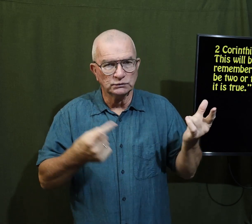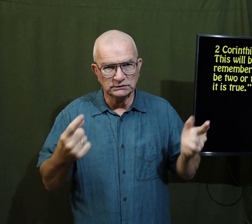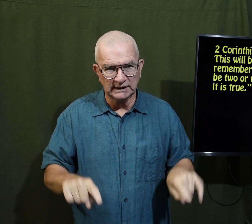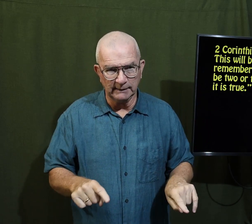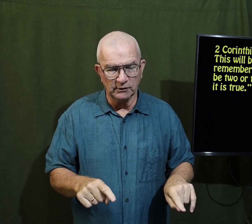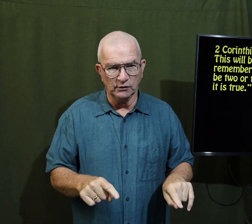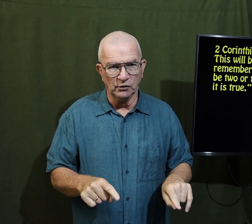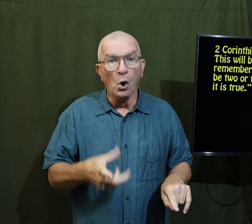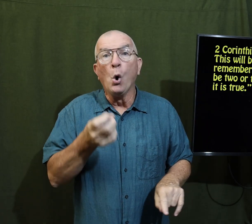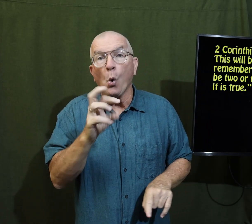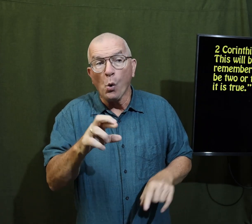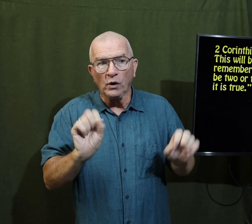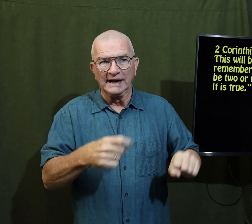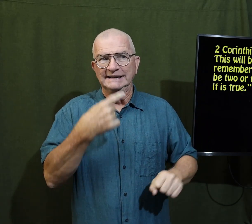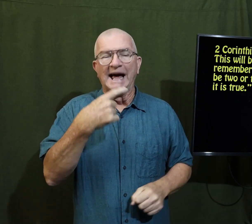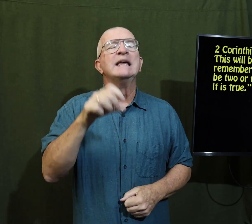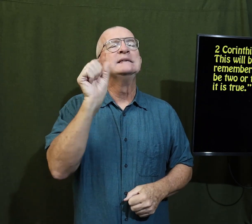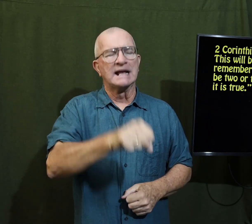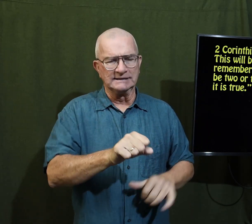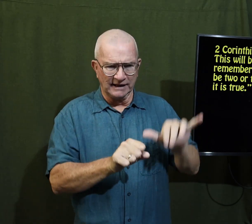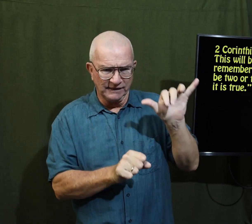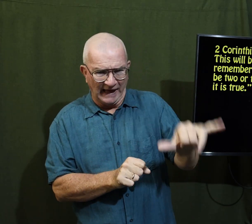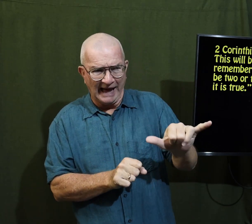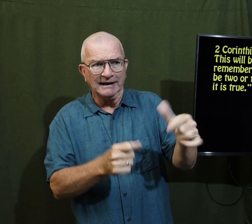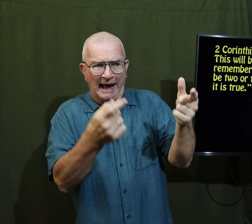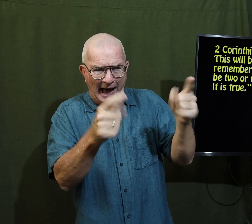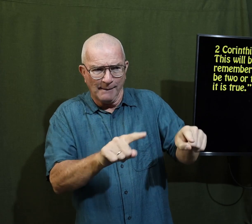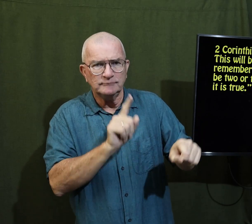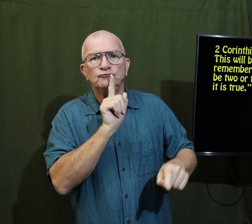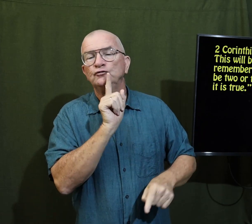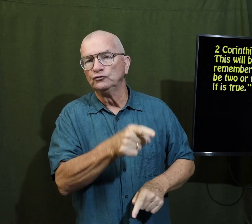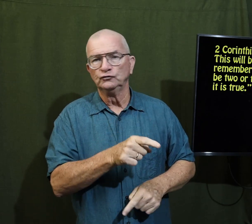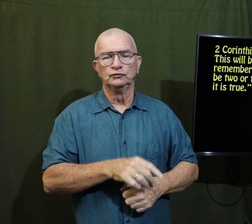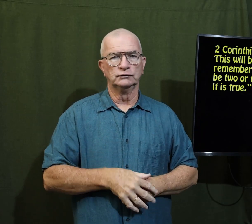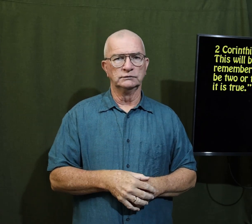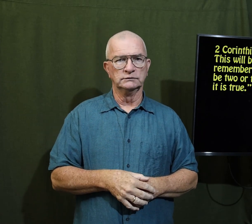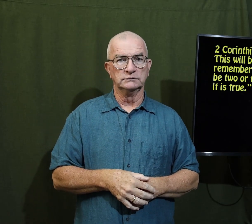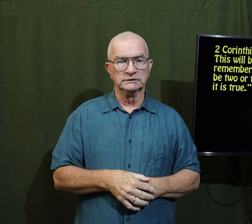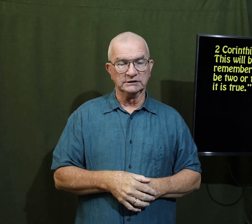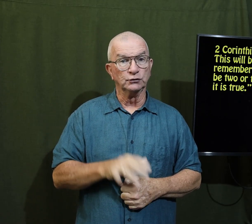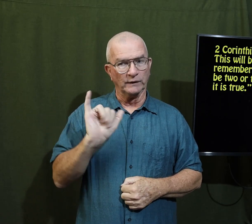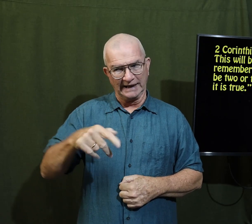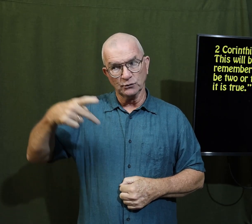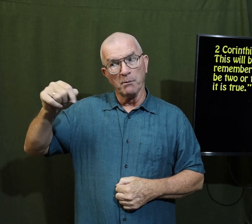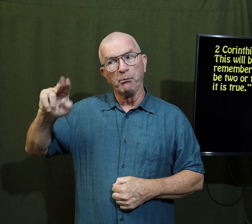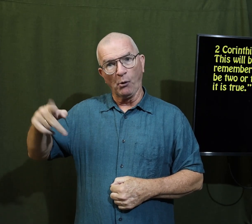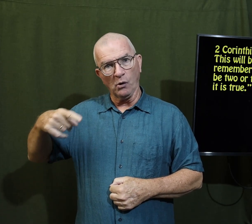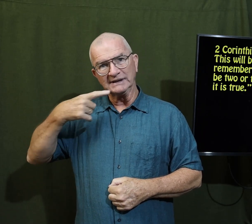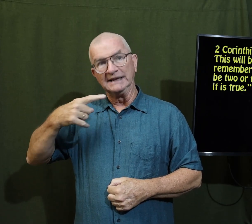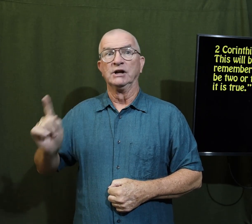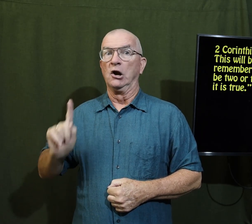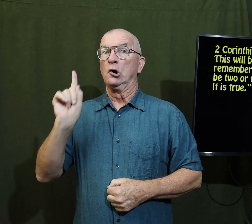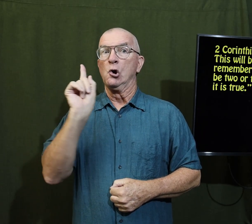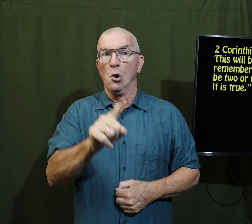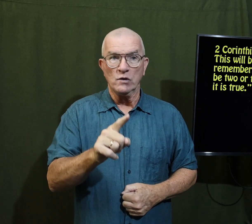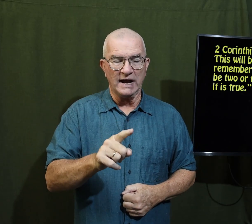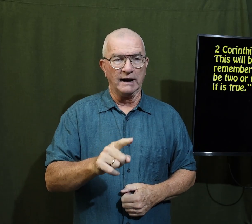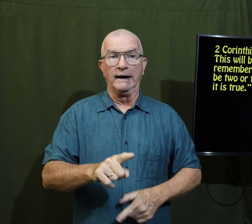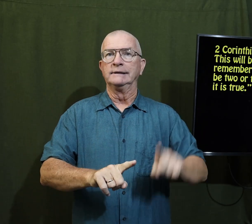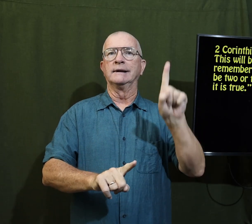who saw what happened, or could say, yes, that happened, really. That's what Paul is